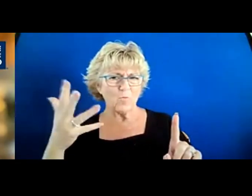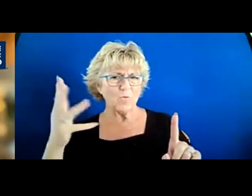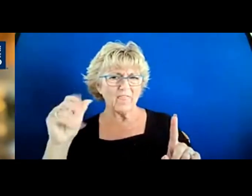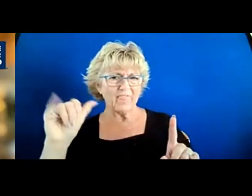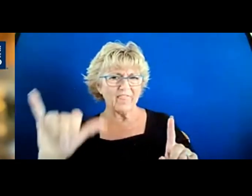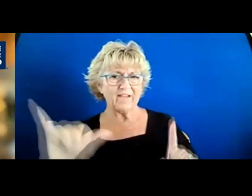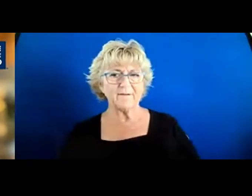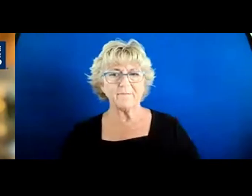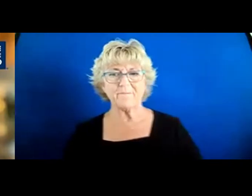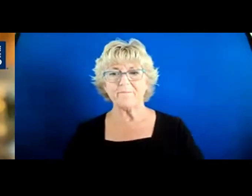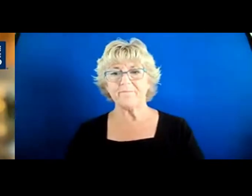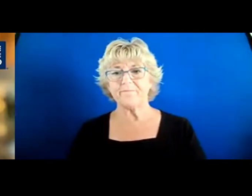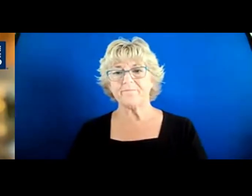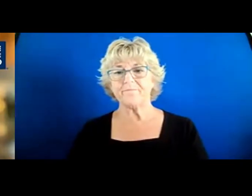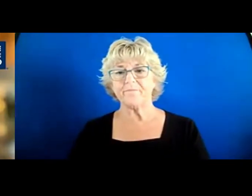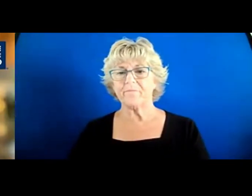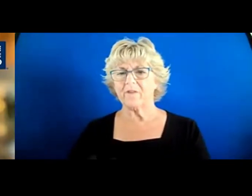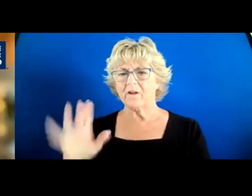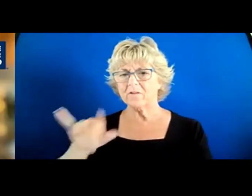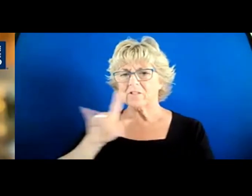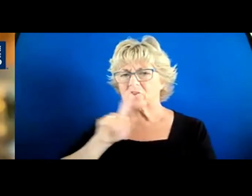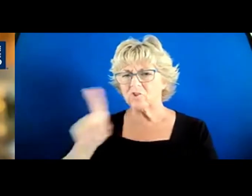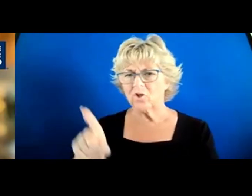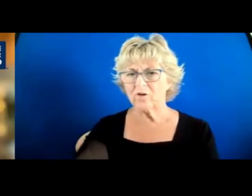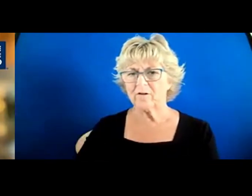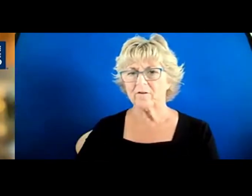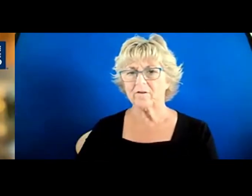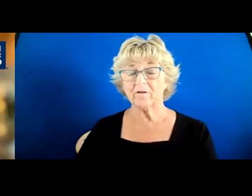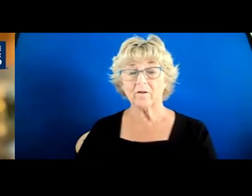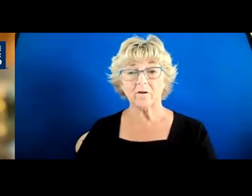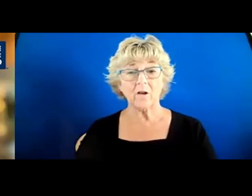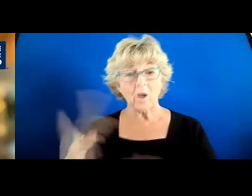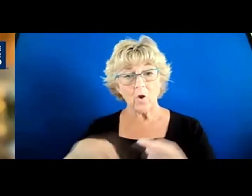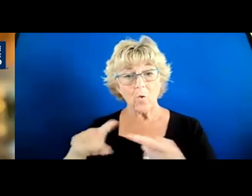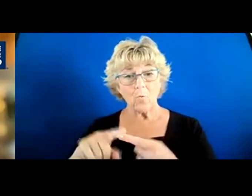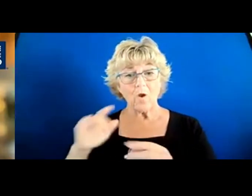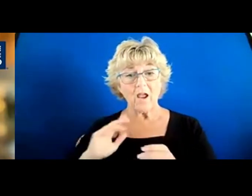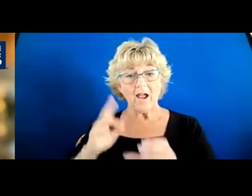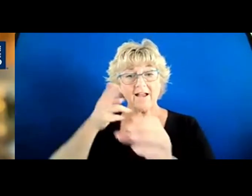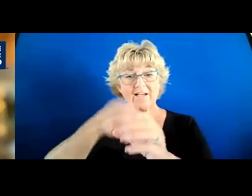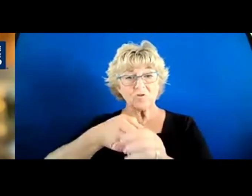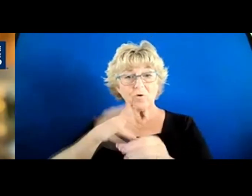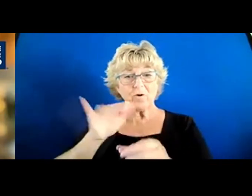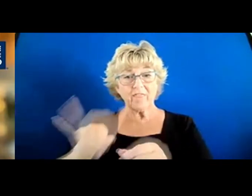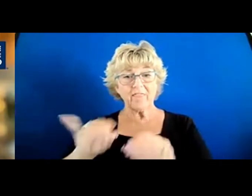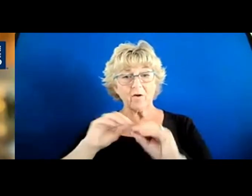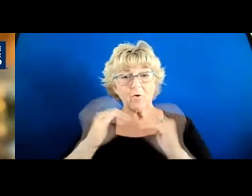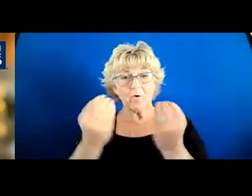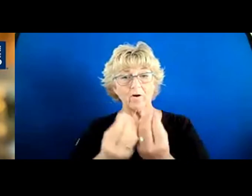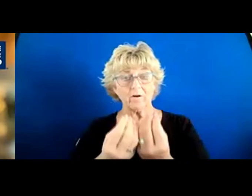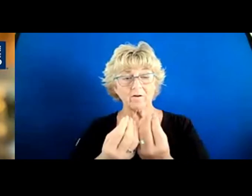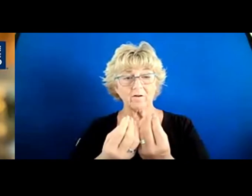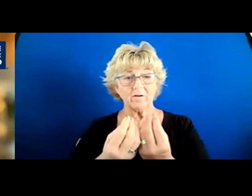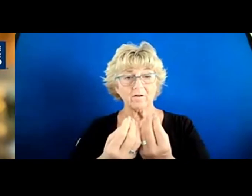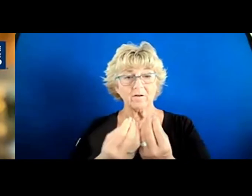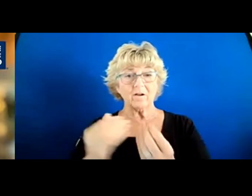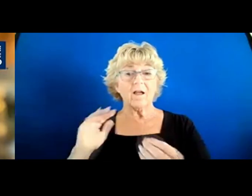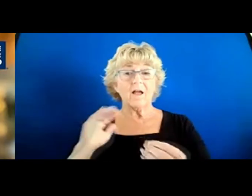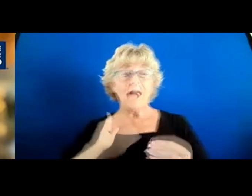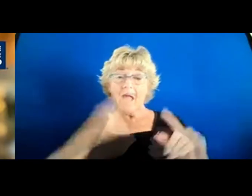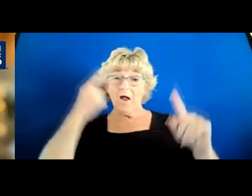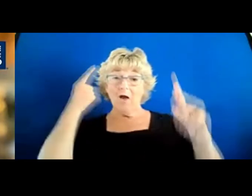Yes, I will. So, when I joined the organization, our purpose hasn't